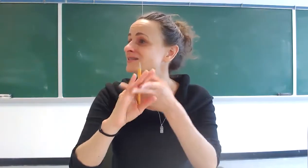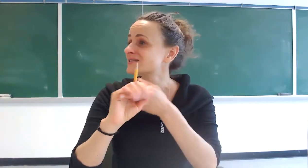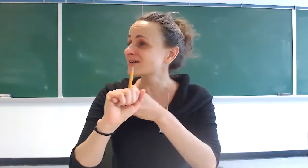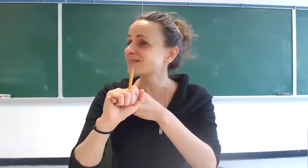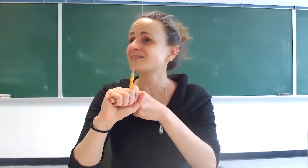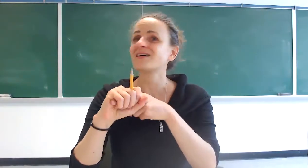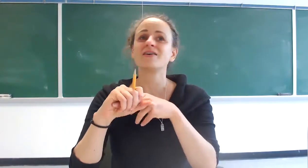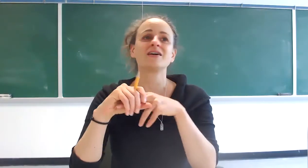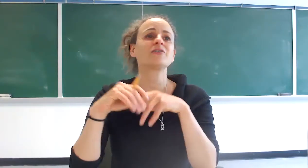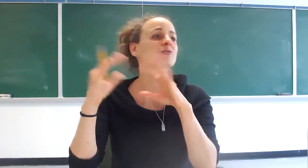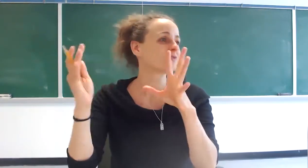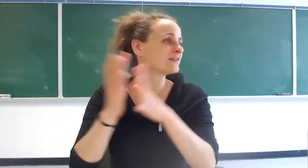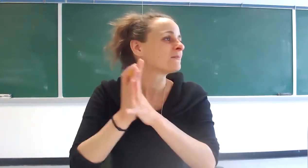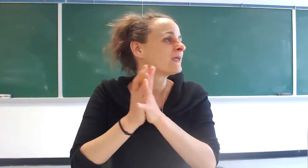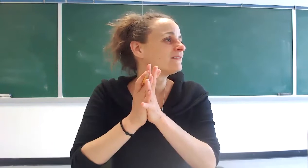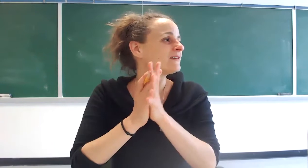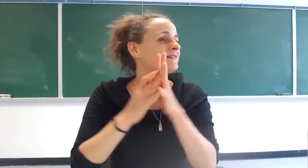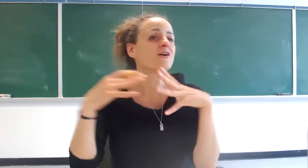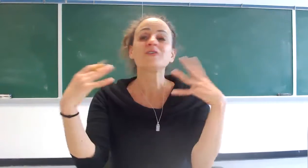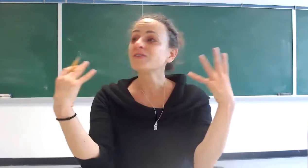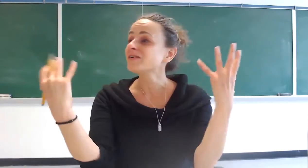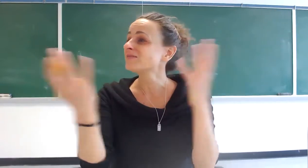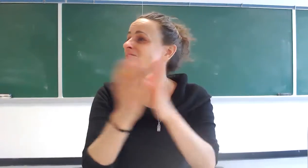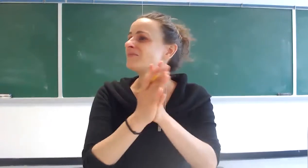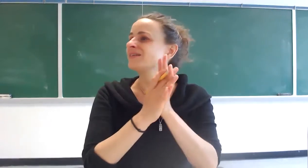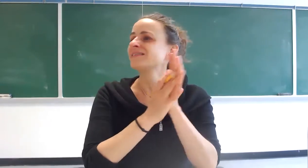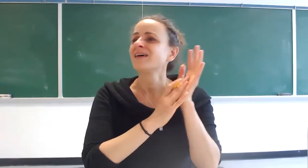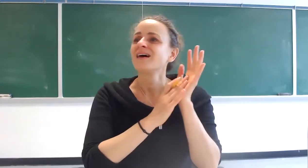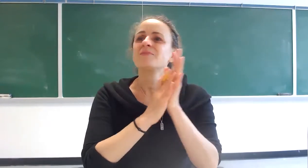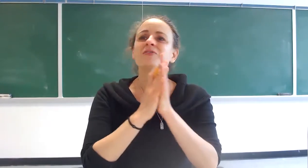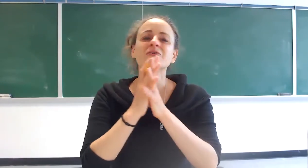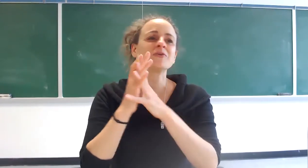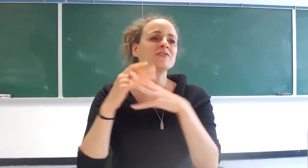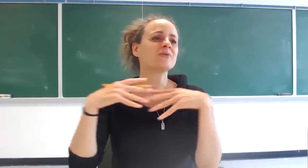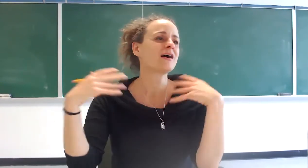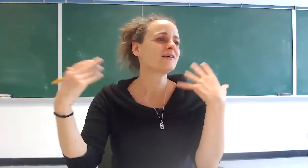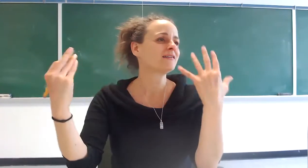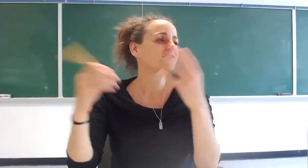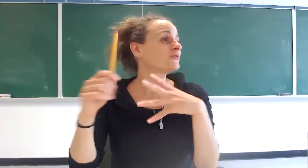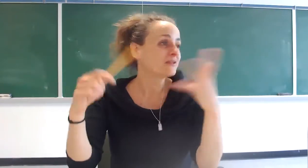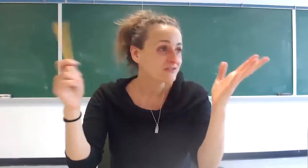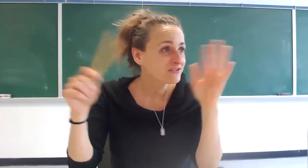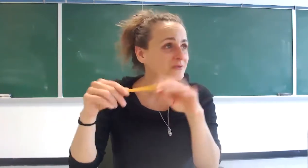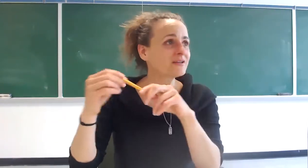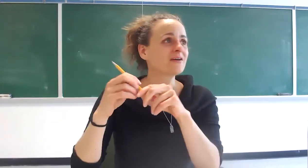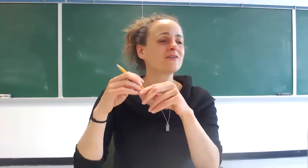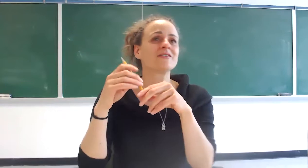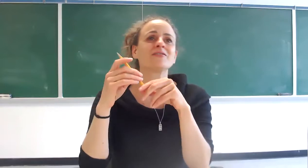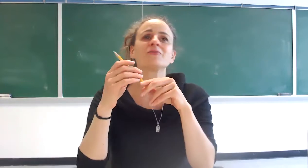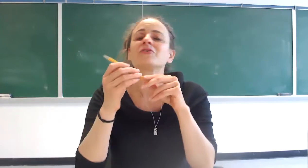texts and also Greek texts on the concept of happiness I'm also going to add so I'll just tell you right now the the works